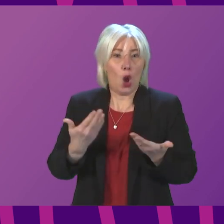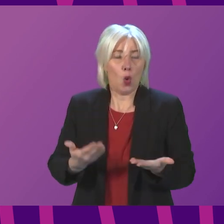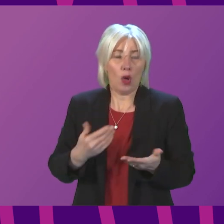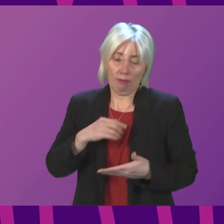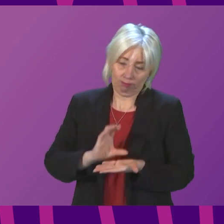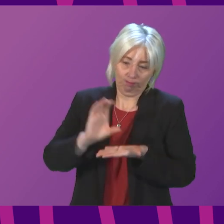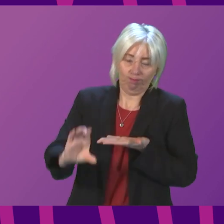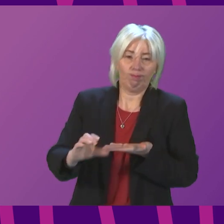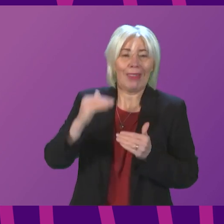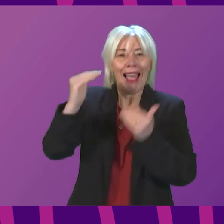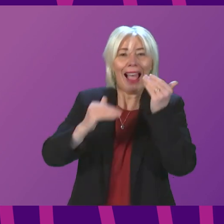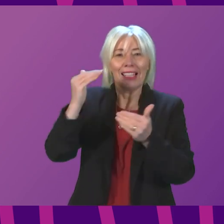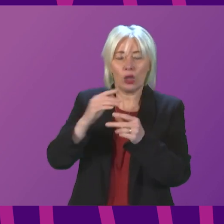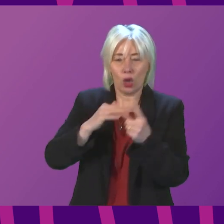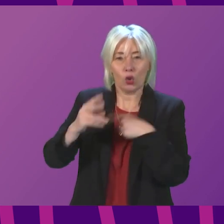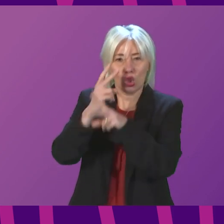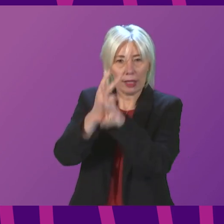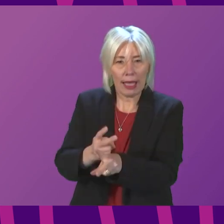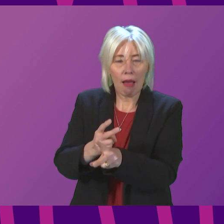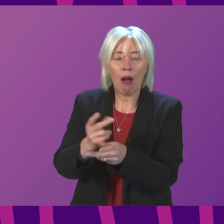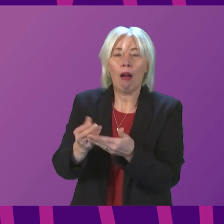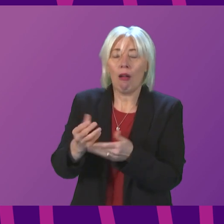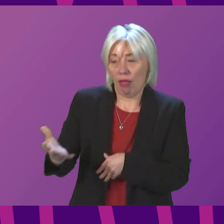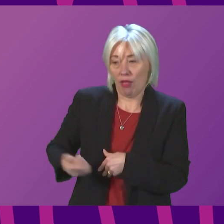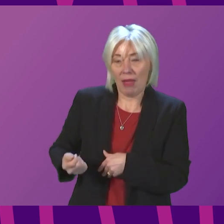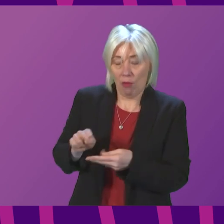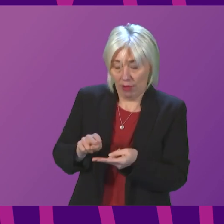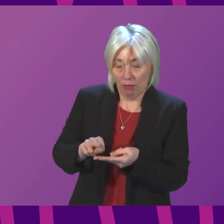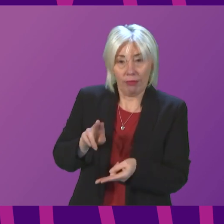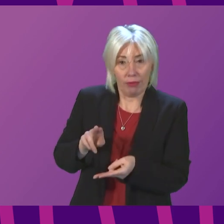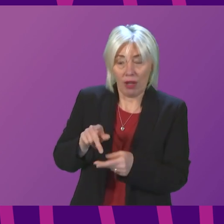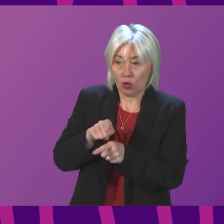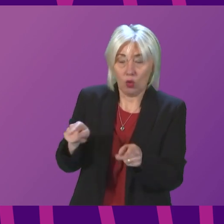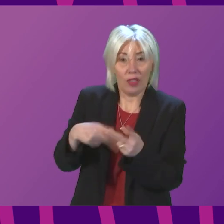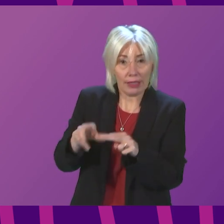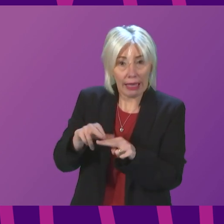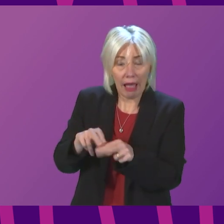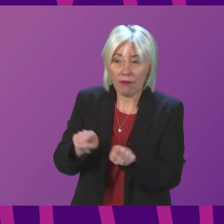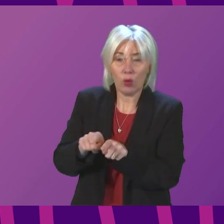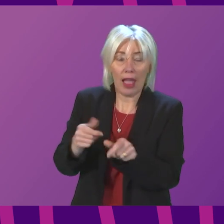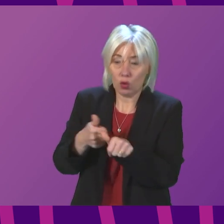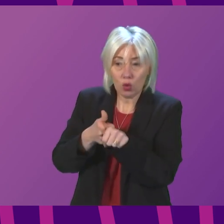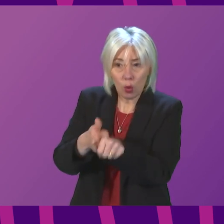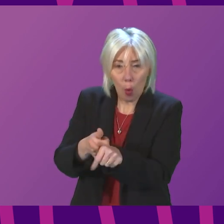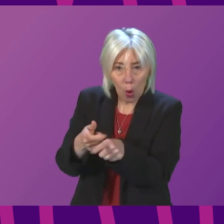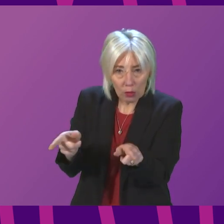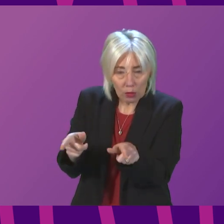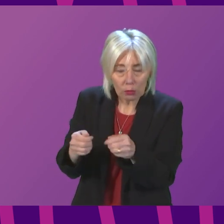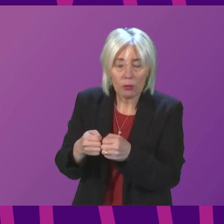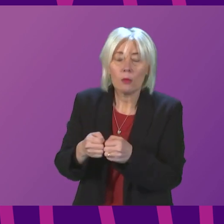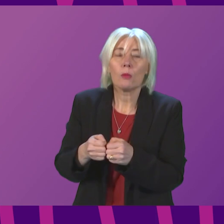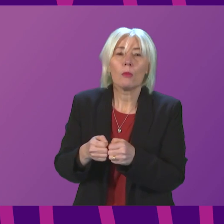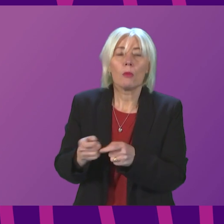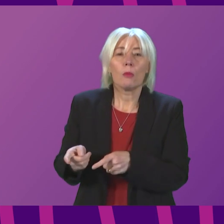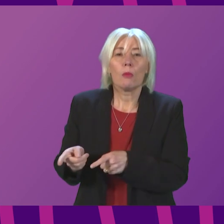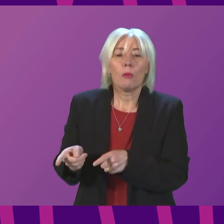invest in adult social care and to increase the pay of those who work in it and to support them in a wider sense. Let me turn though to the